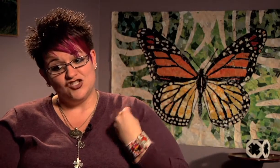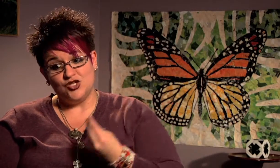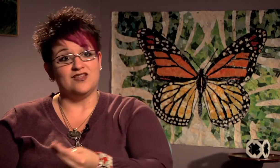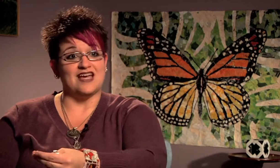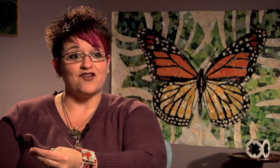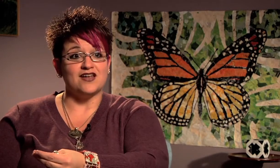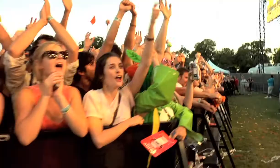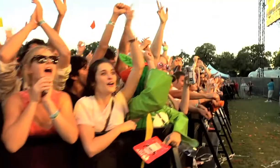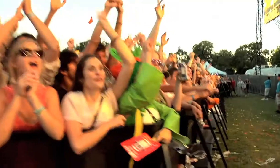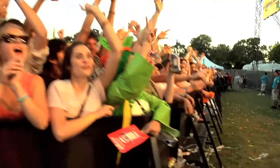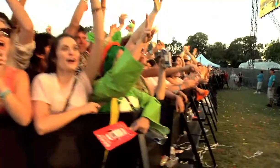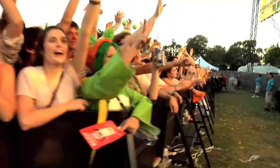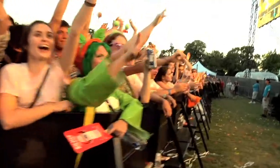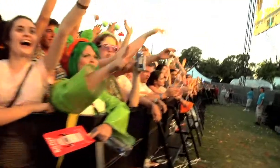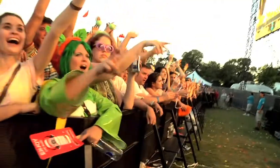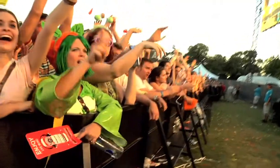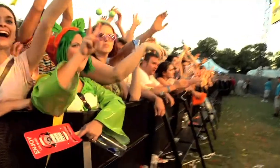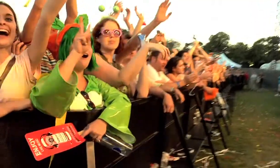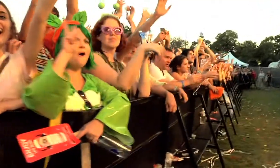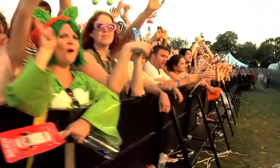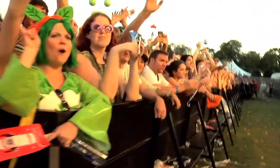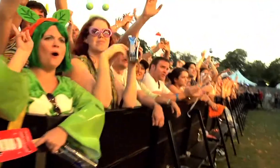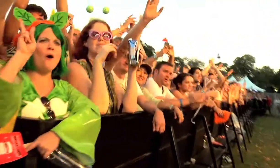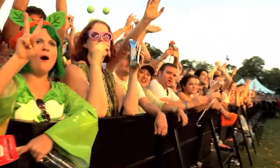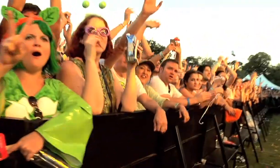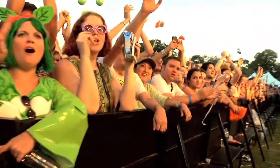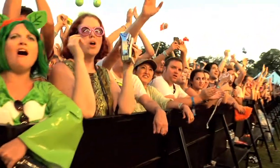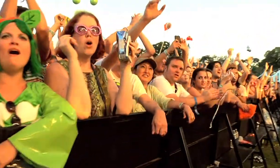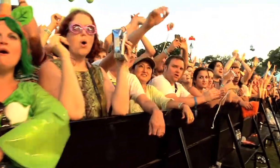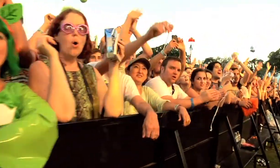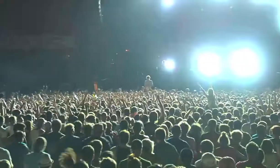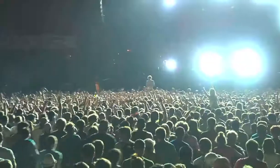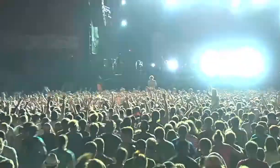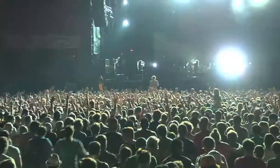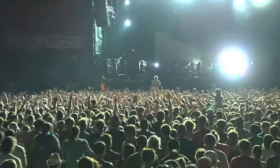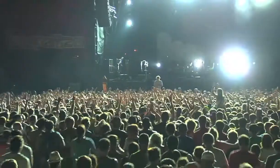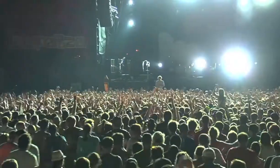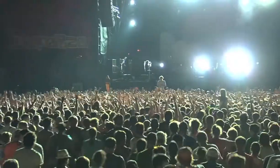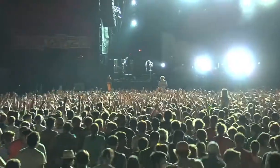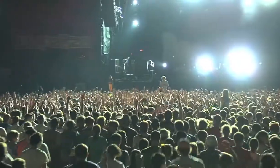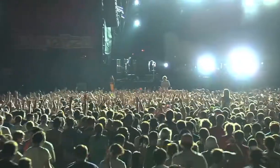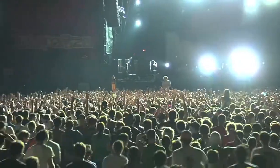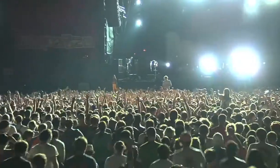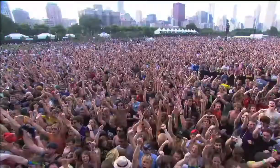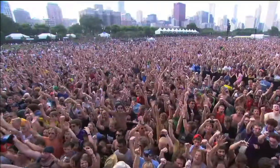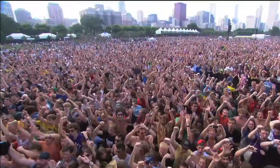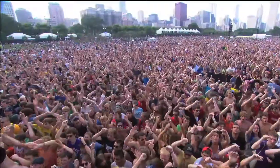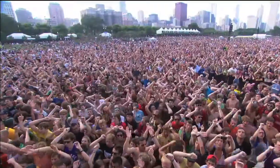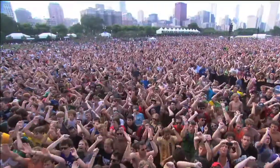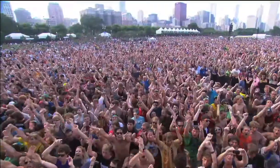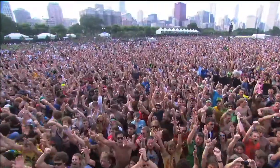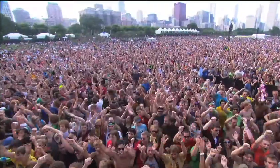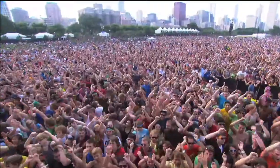to the deaf audience, I can't even think of the words. Sometimes it almost brings me to tears when I look out and I see